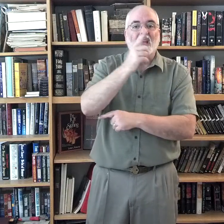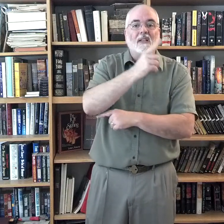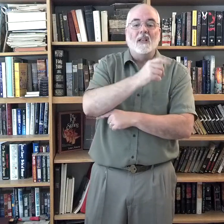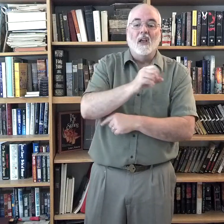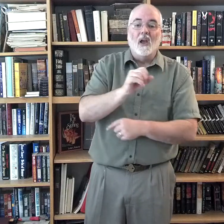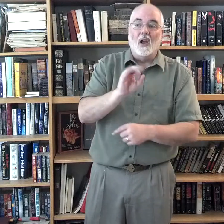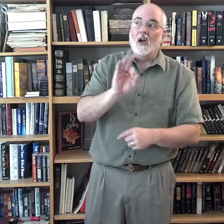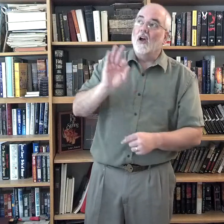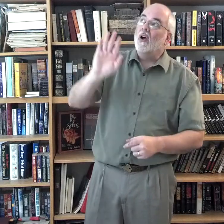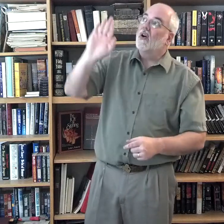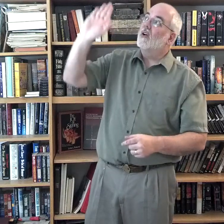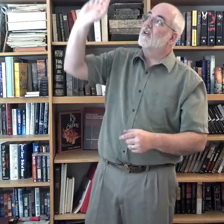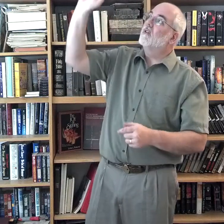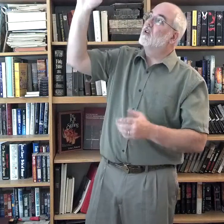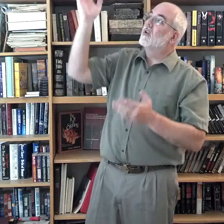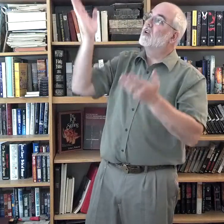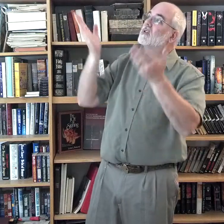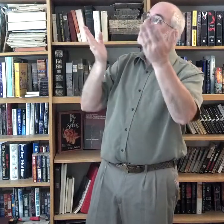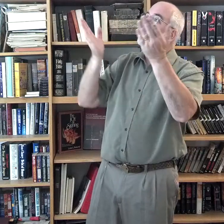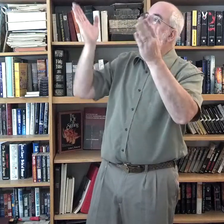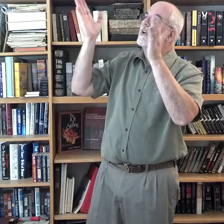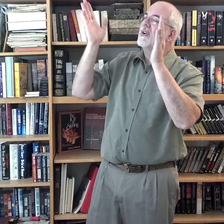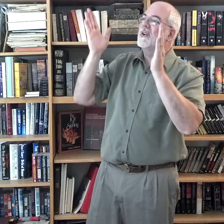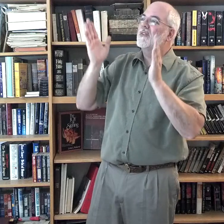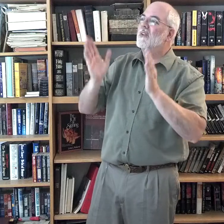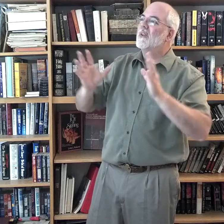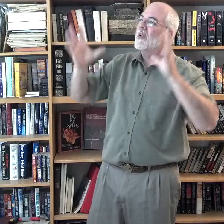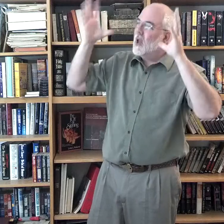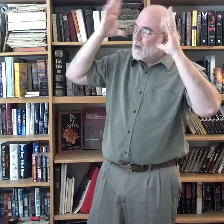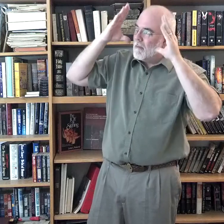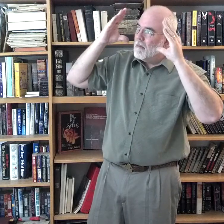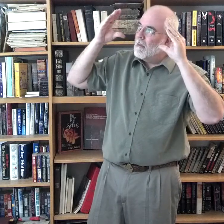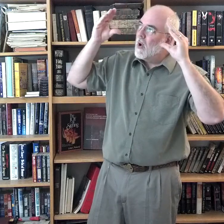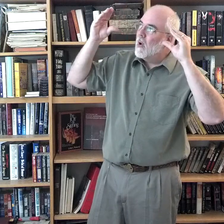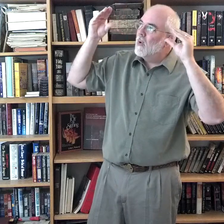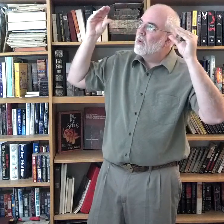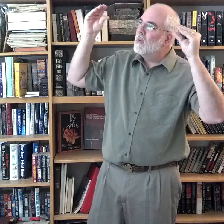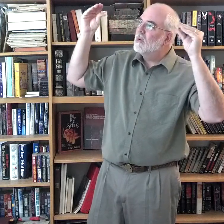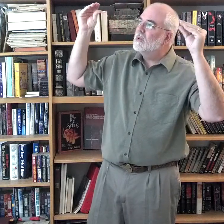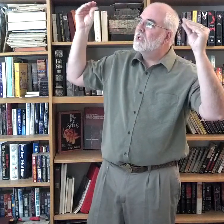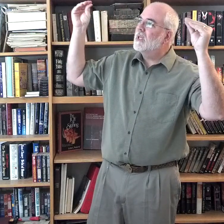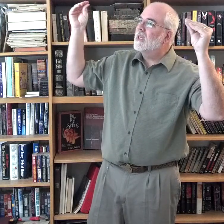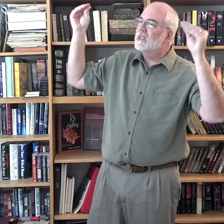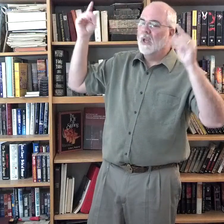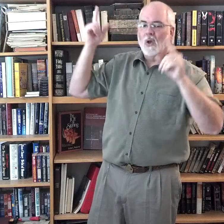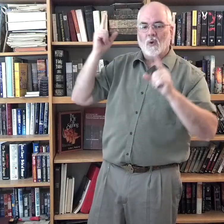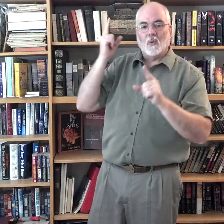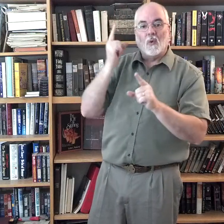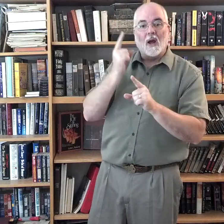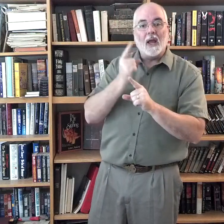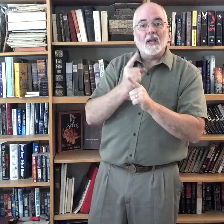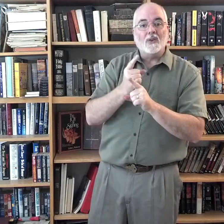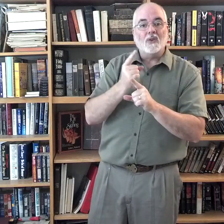of your servant Moses, righteousness